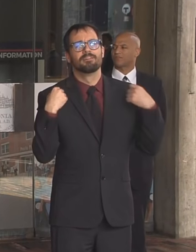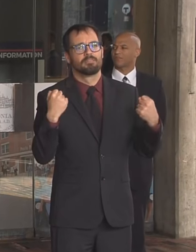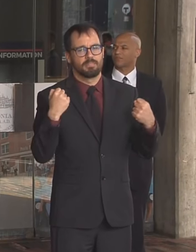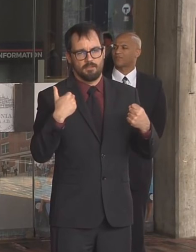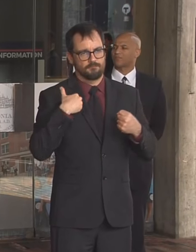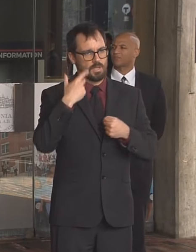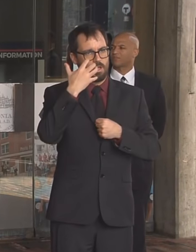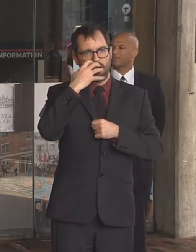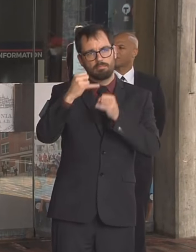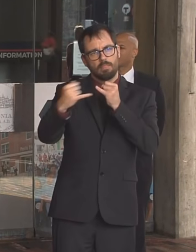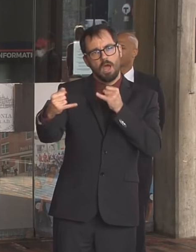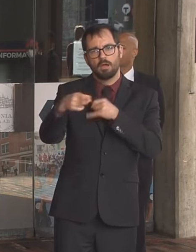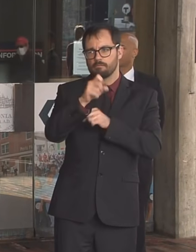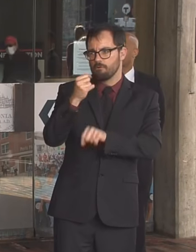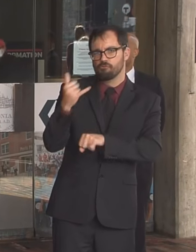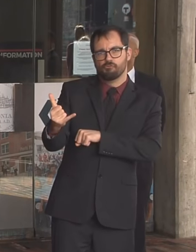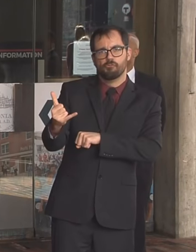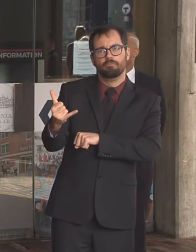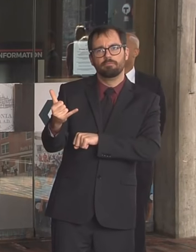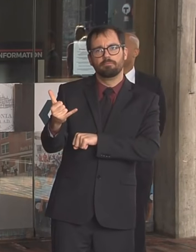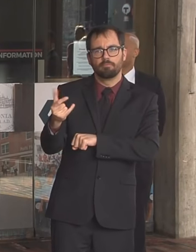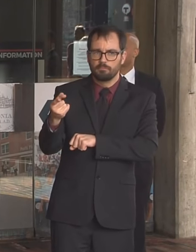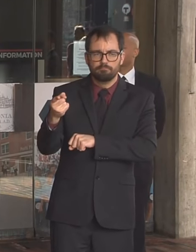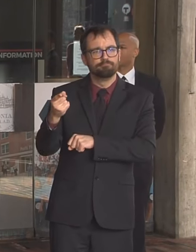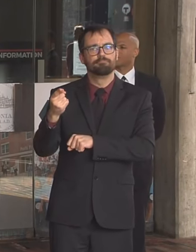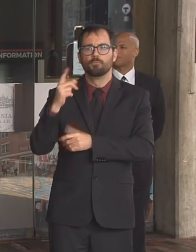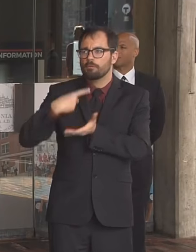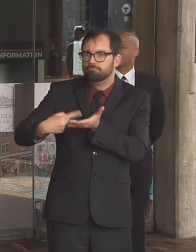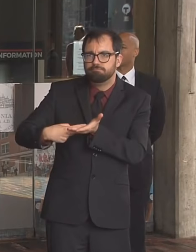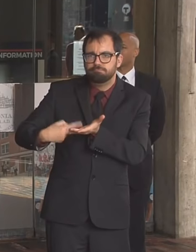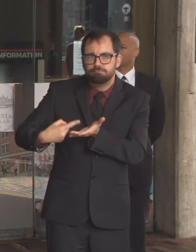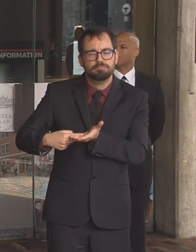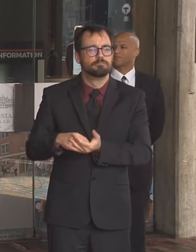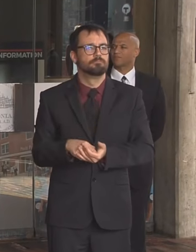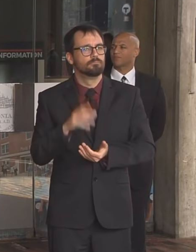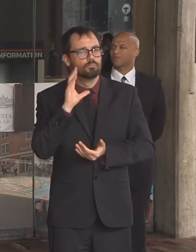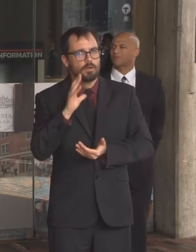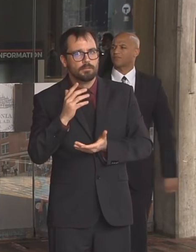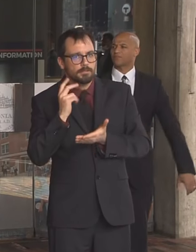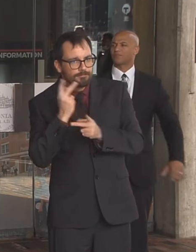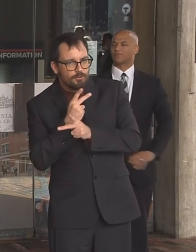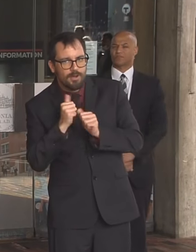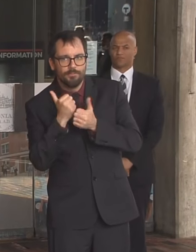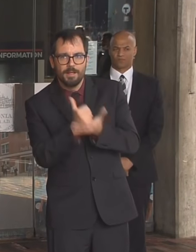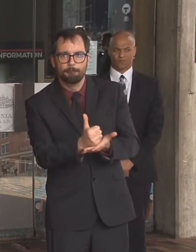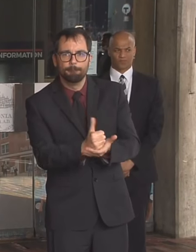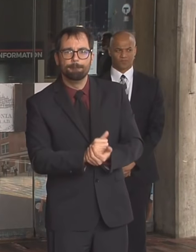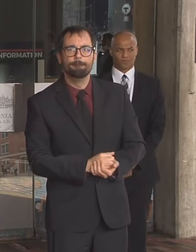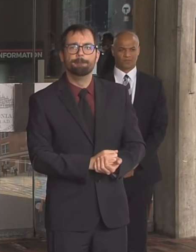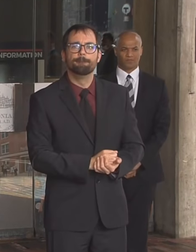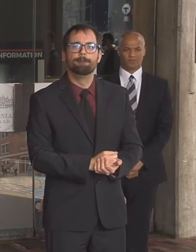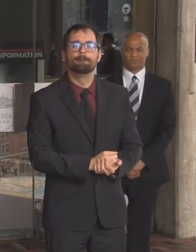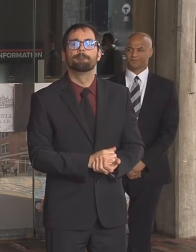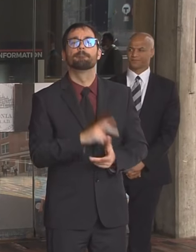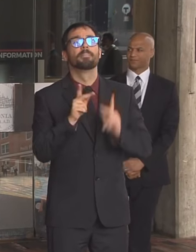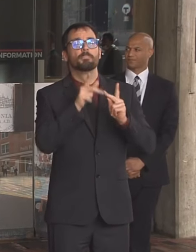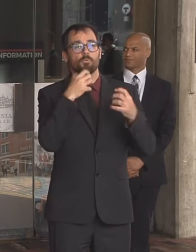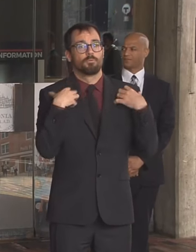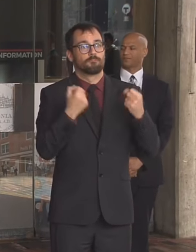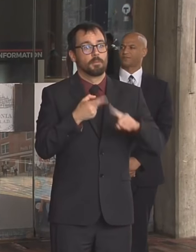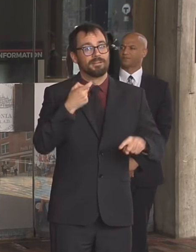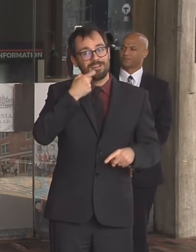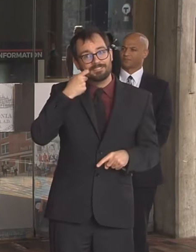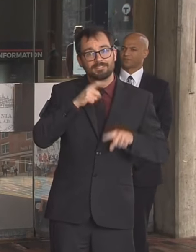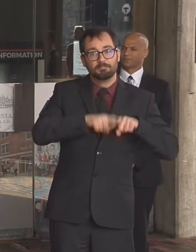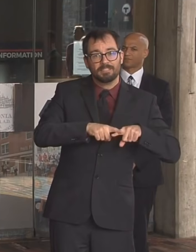reach out to folks and to each other i want to ask people in the recovery community that we're listening today reach out to somebody